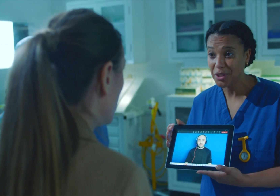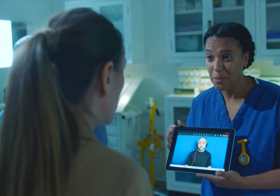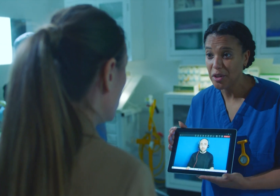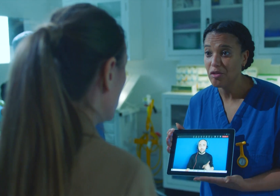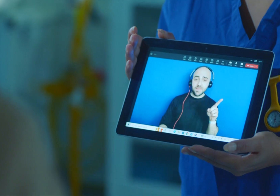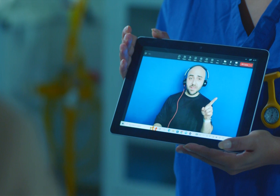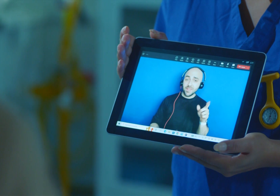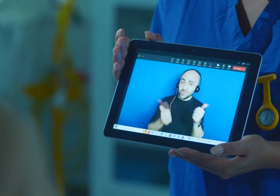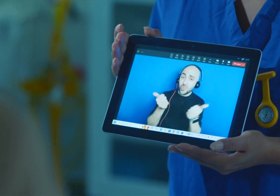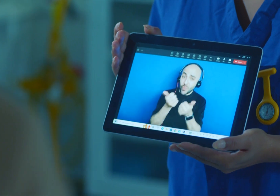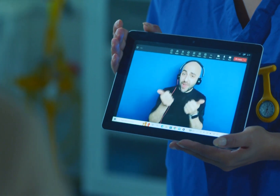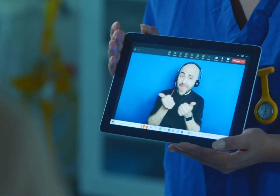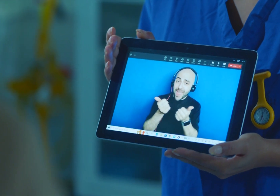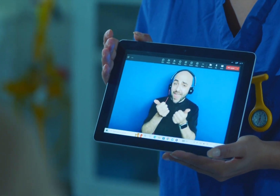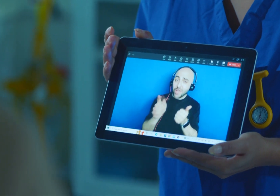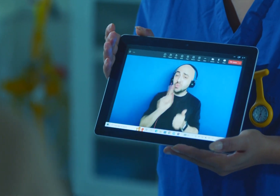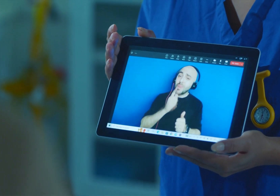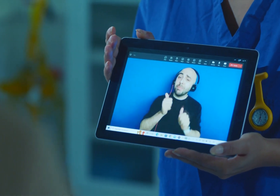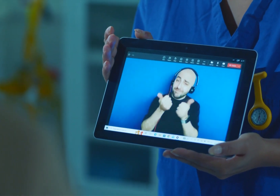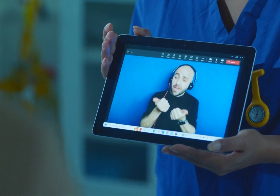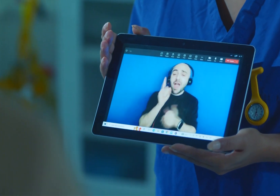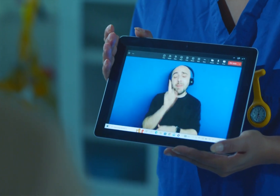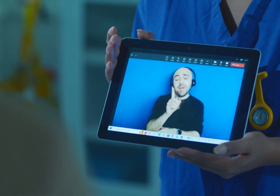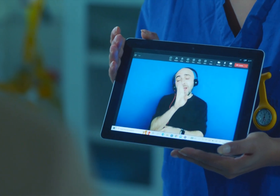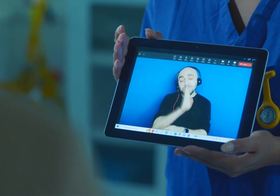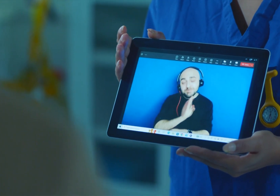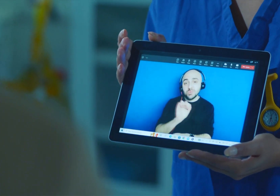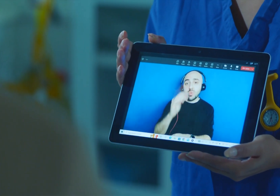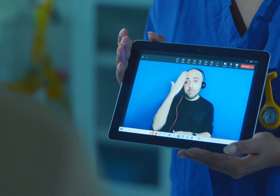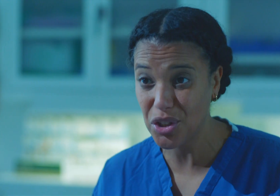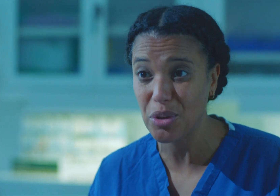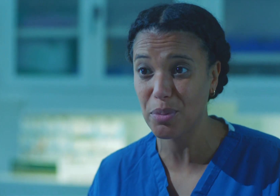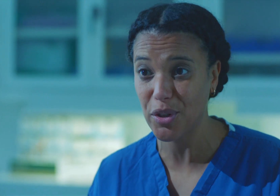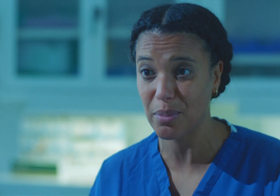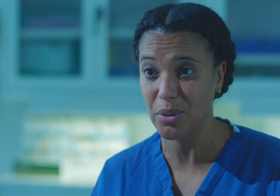mum's going to be all right. She does have a ruptured appendix. We're going to have to get her into surgery as soon as possible.